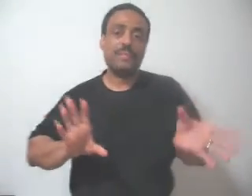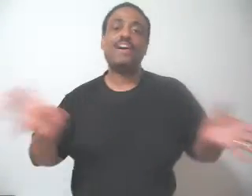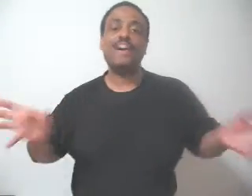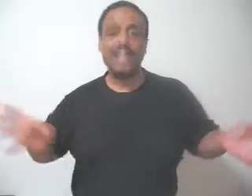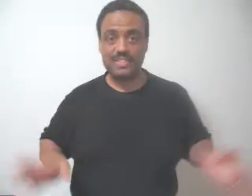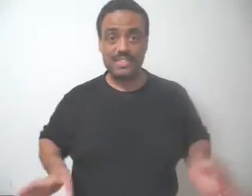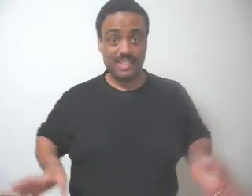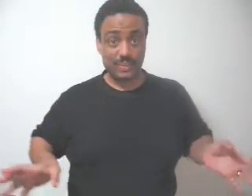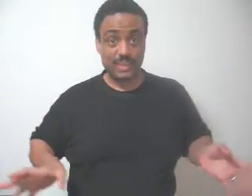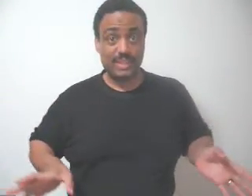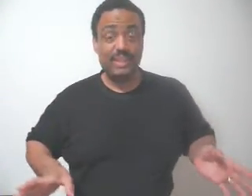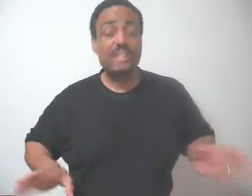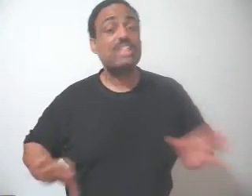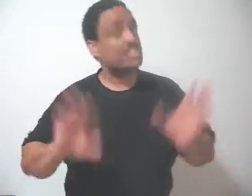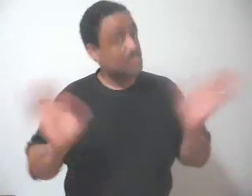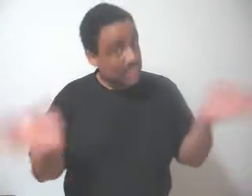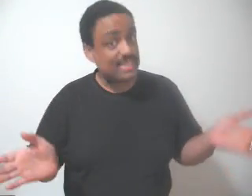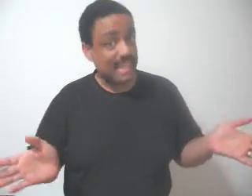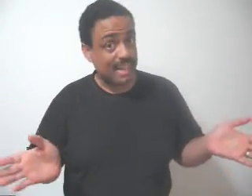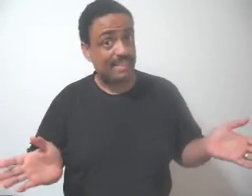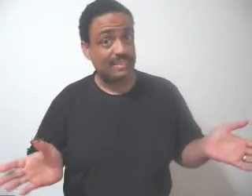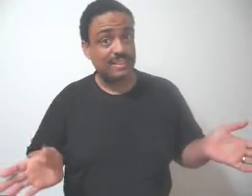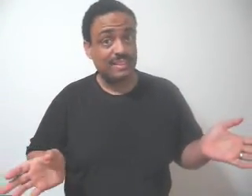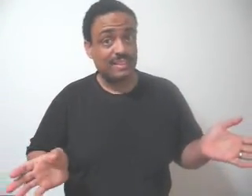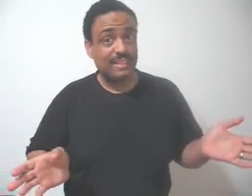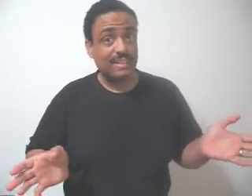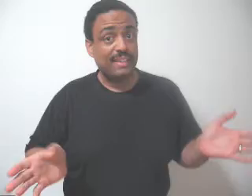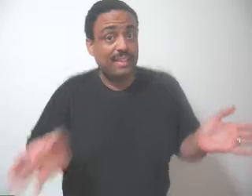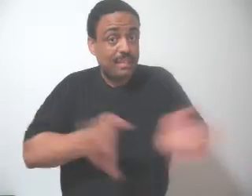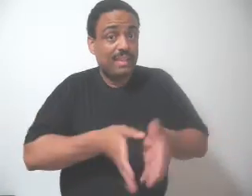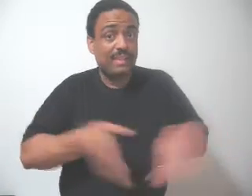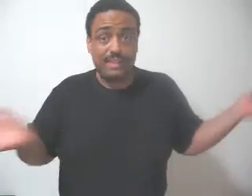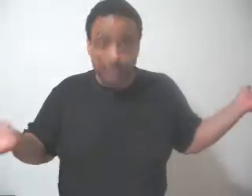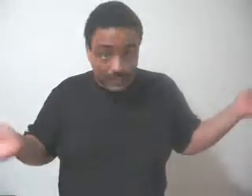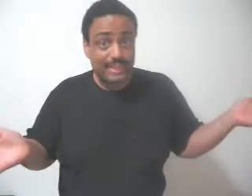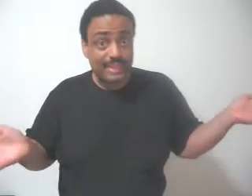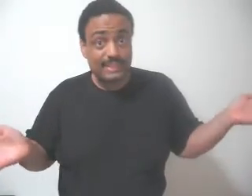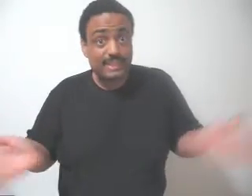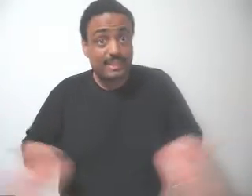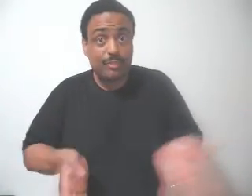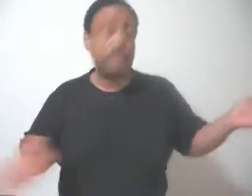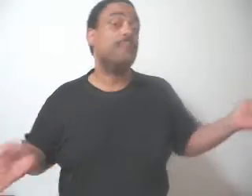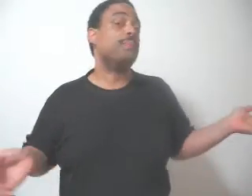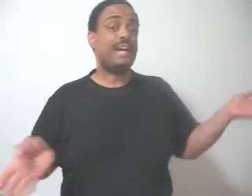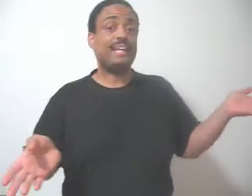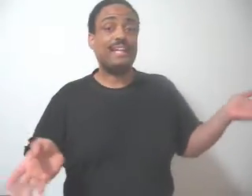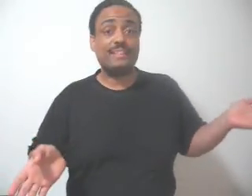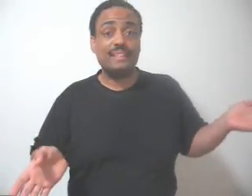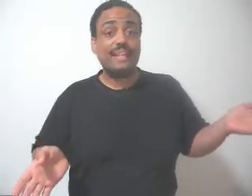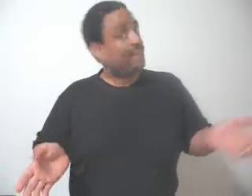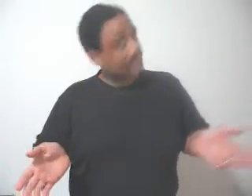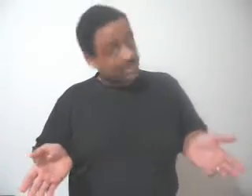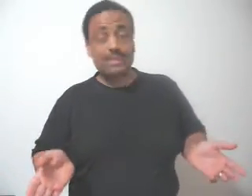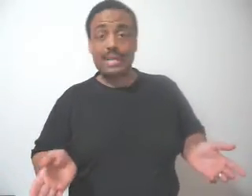we all have to deal with street signs they mean different things to different people I guess and sometimes